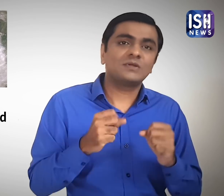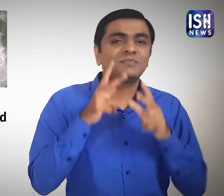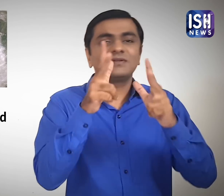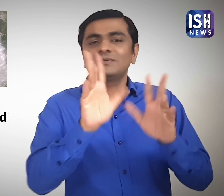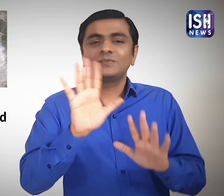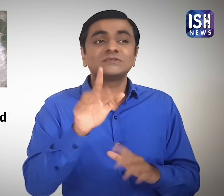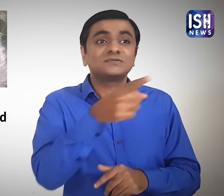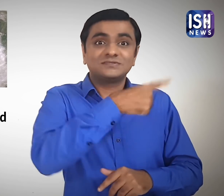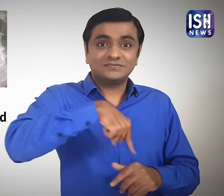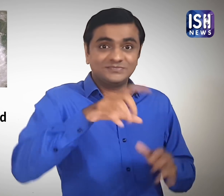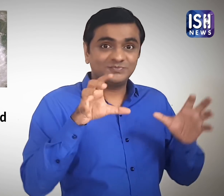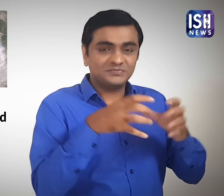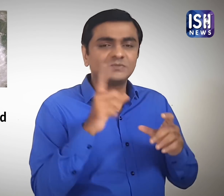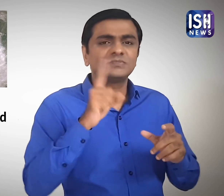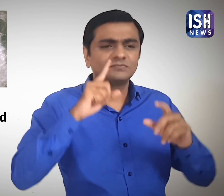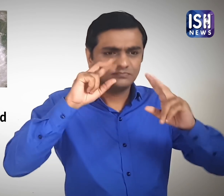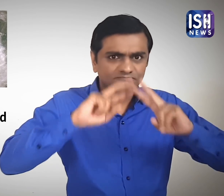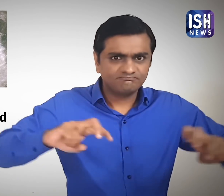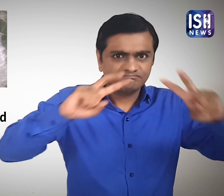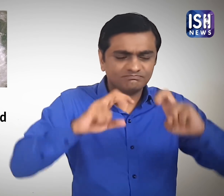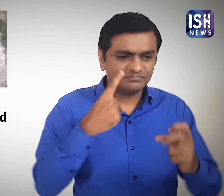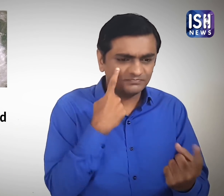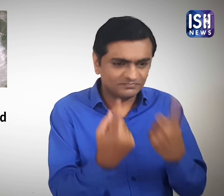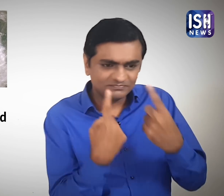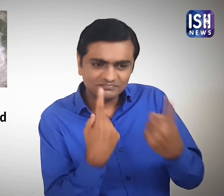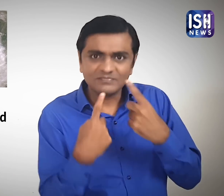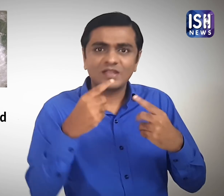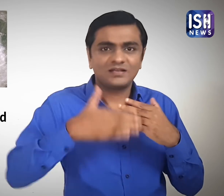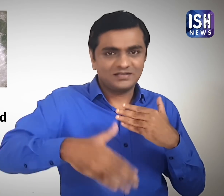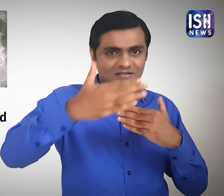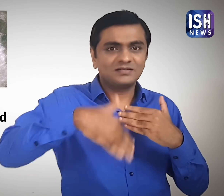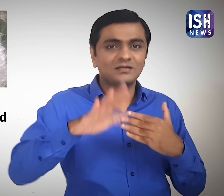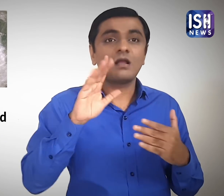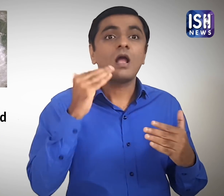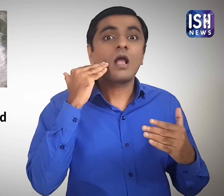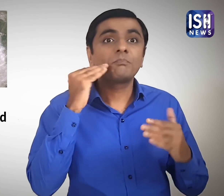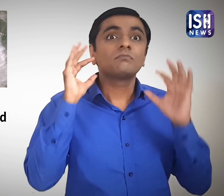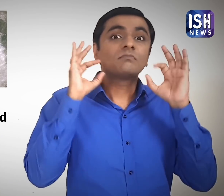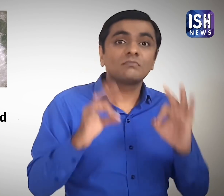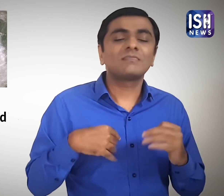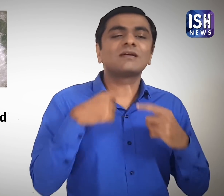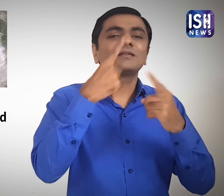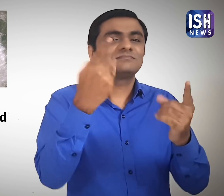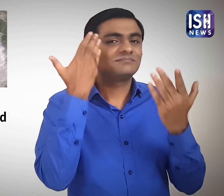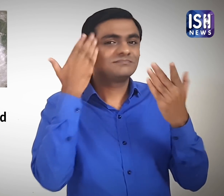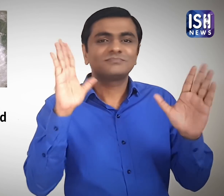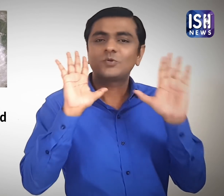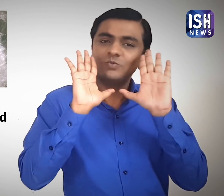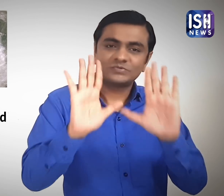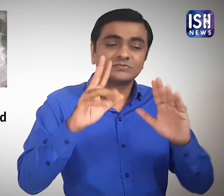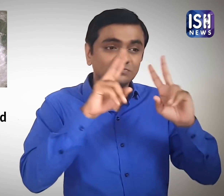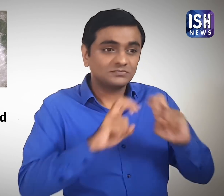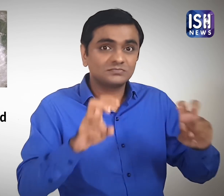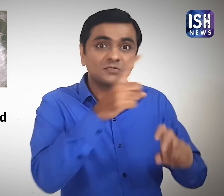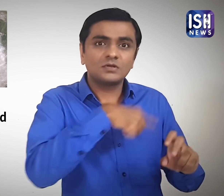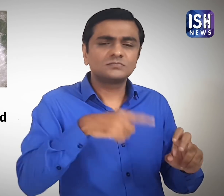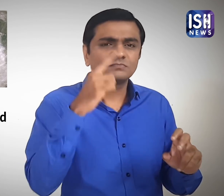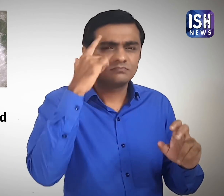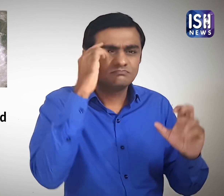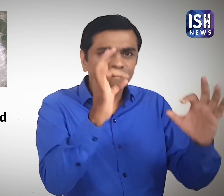specialists are looking into the matter and we cannot see anything at this juncture. at And The rover very clear rover has been threatened by the rover.